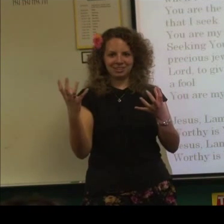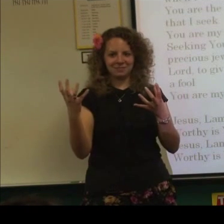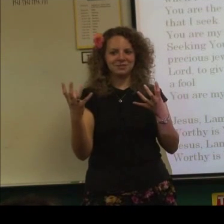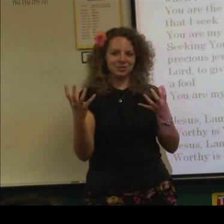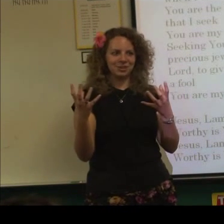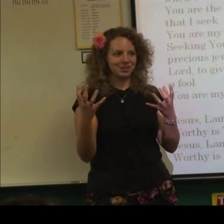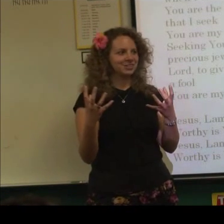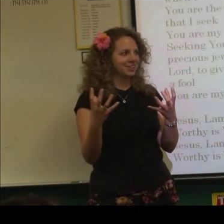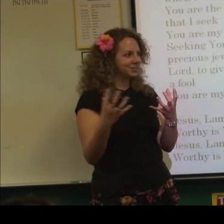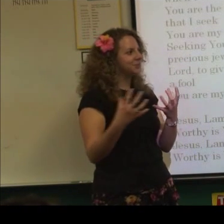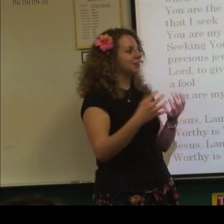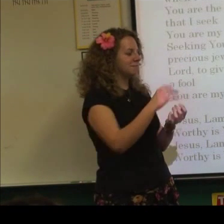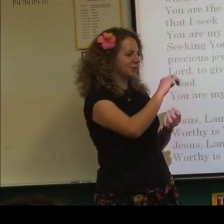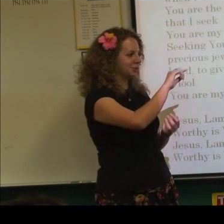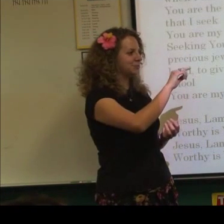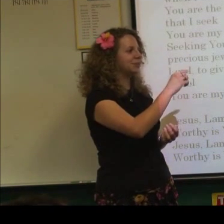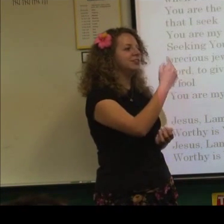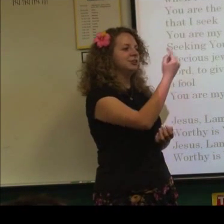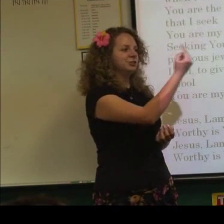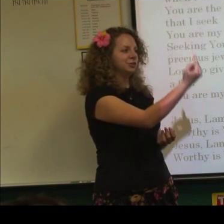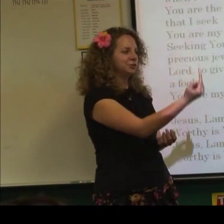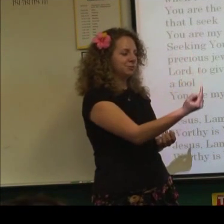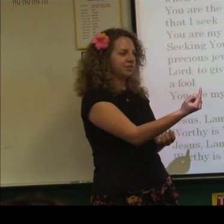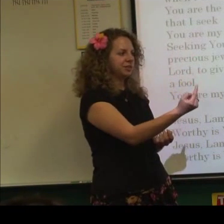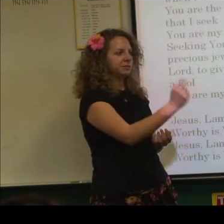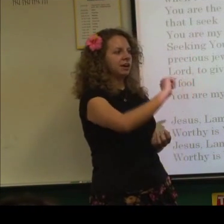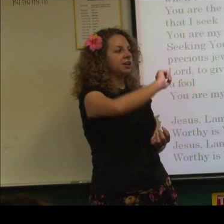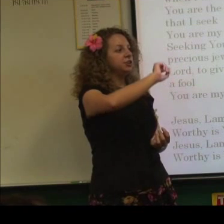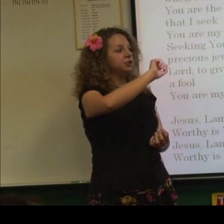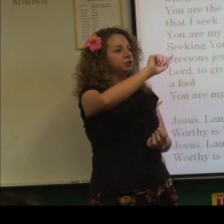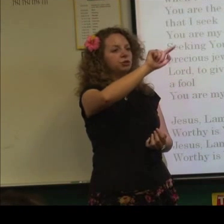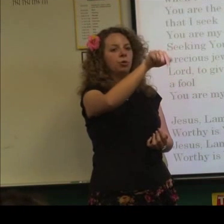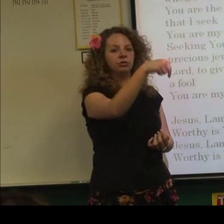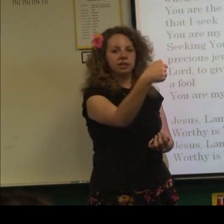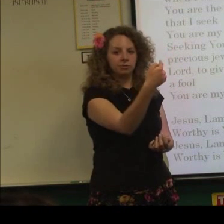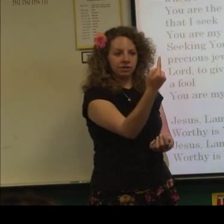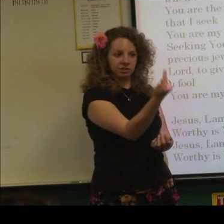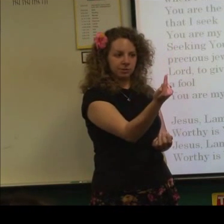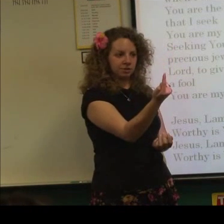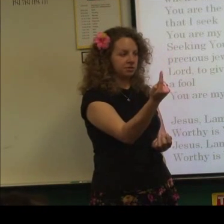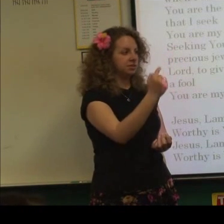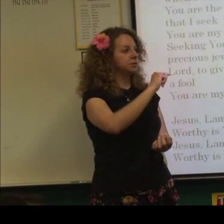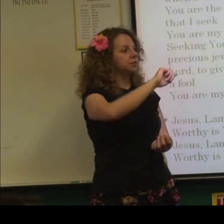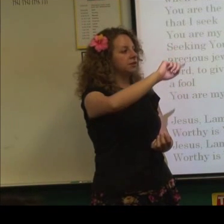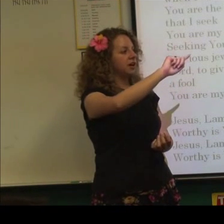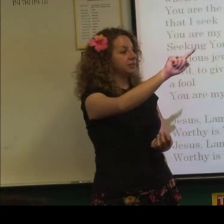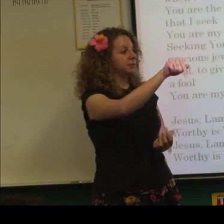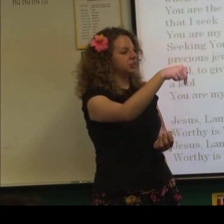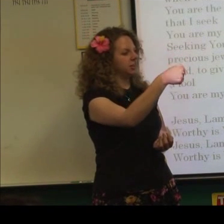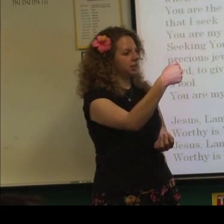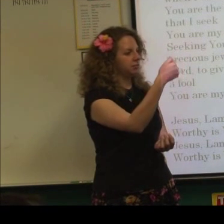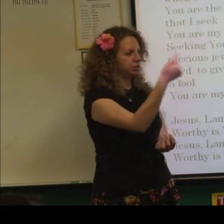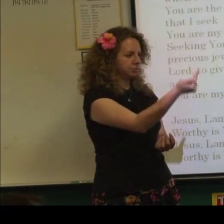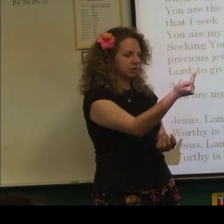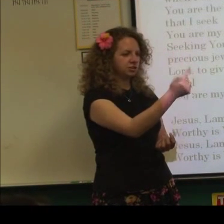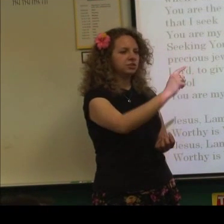concept of the song. So that's cool. Yeah, precious one. So you can do one this way. You can do only one this way. You see this one a lot, especially like in worship songs.